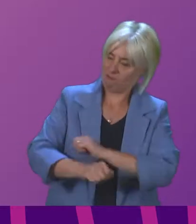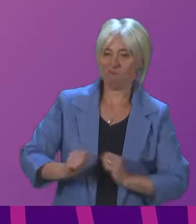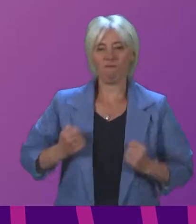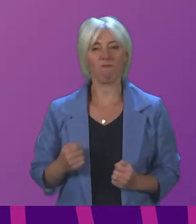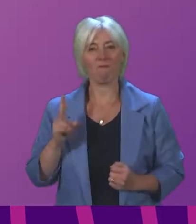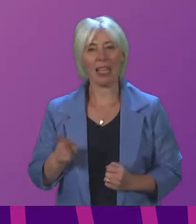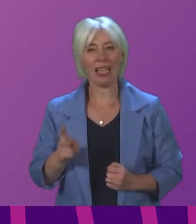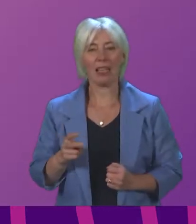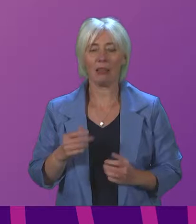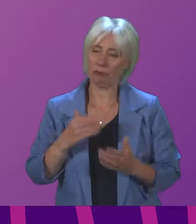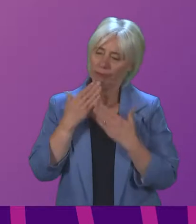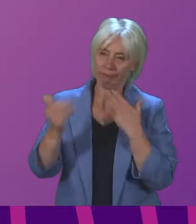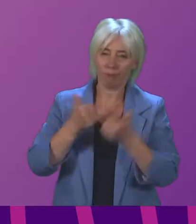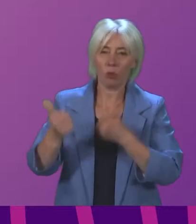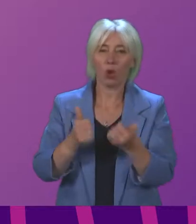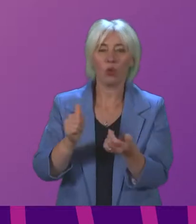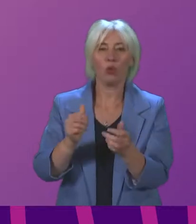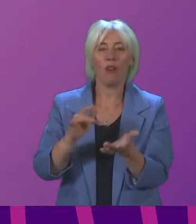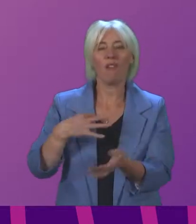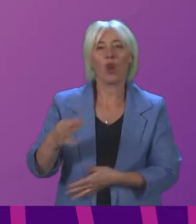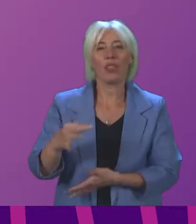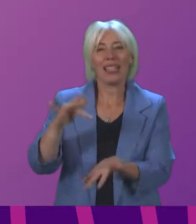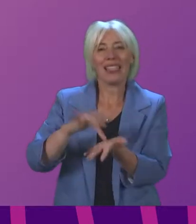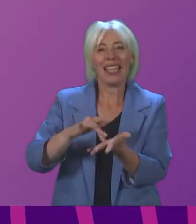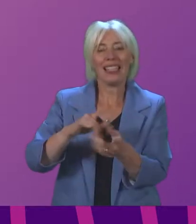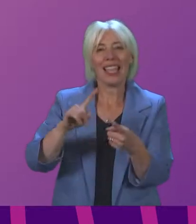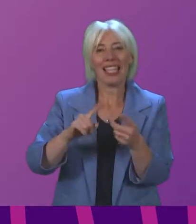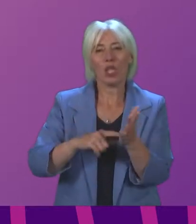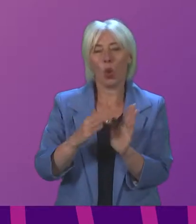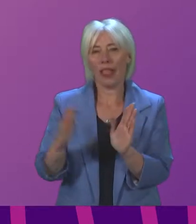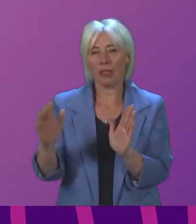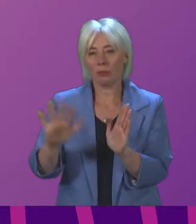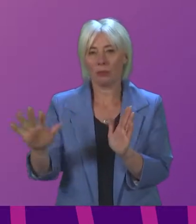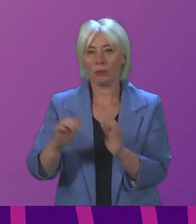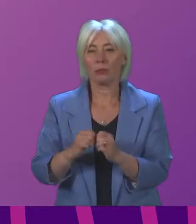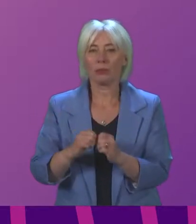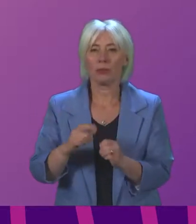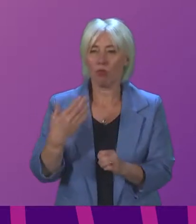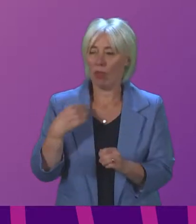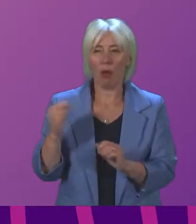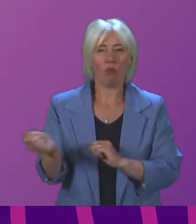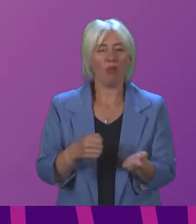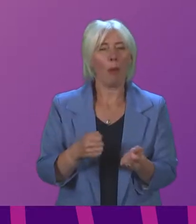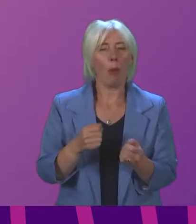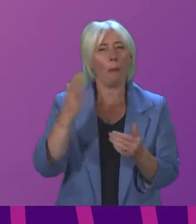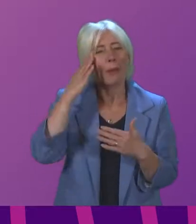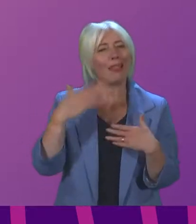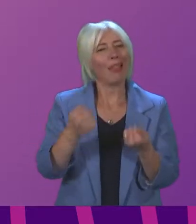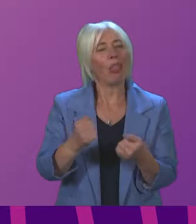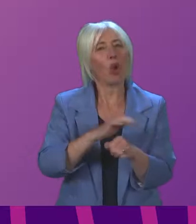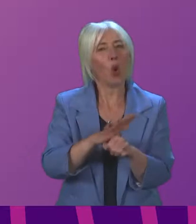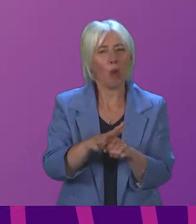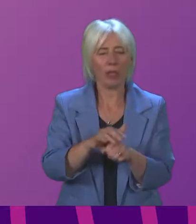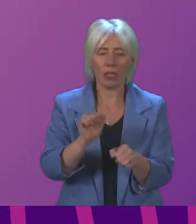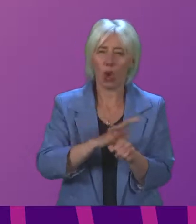to Volunteer Centre East Lothian and to the area partnerships. I recently brought forward a member debate on mental health and COVID a few months ago and COVID has